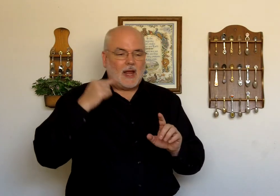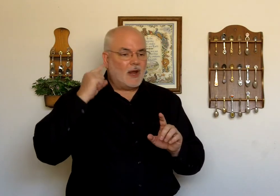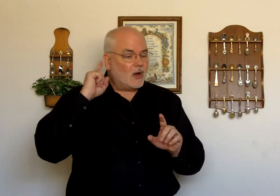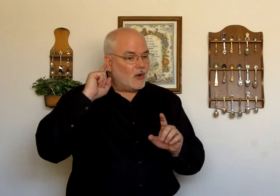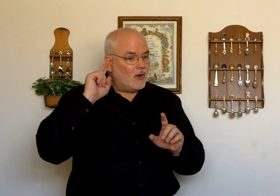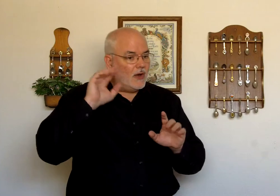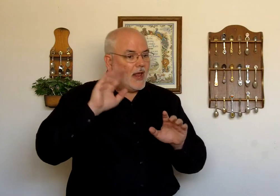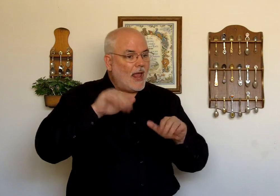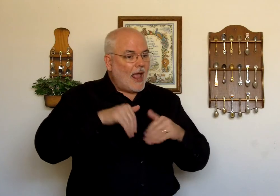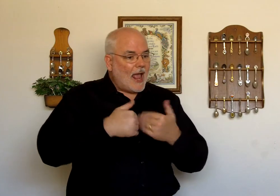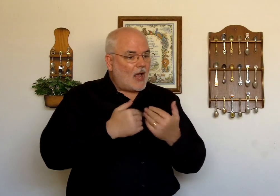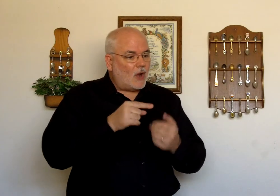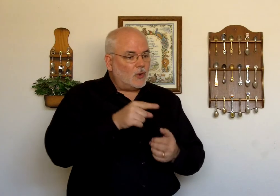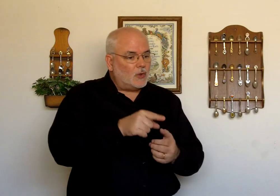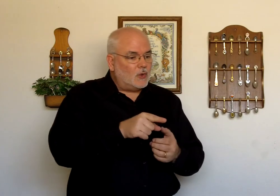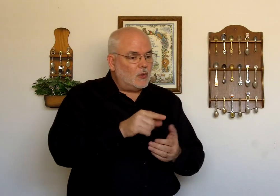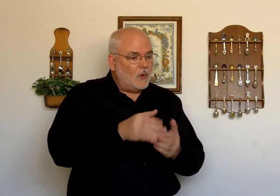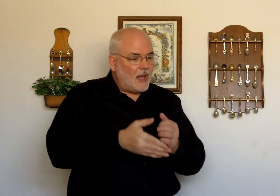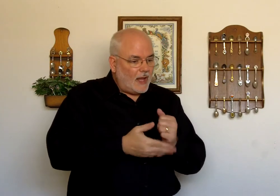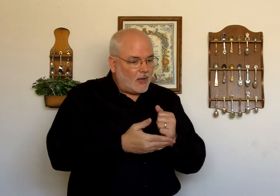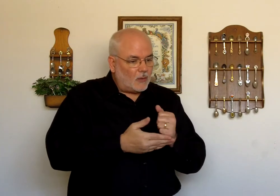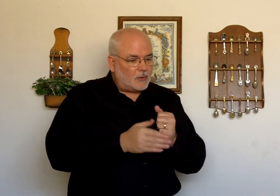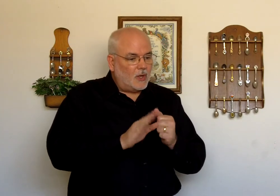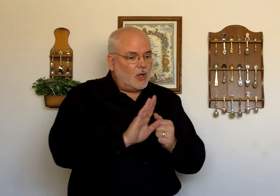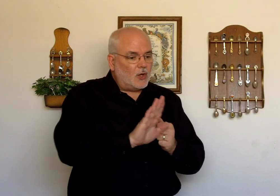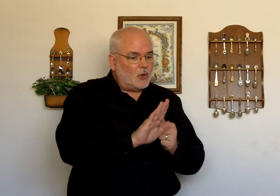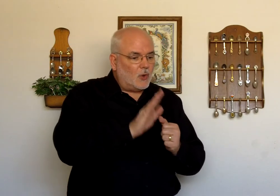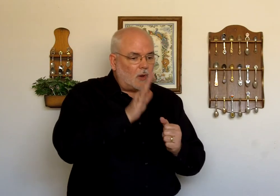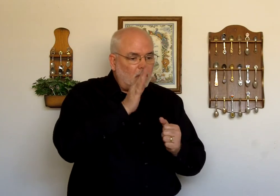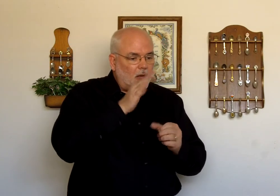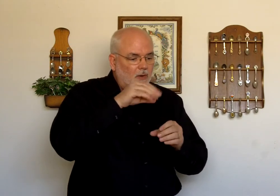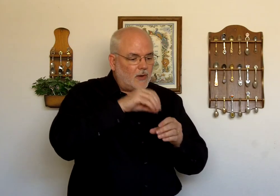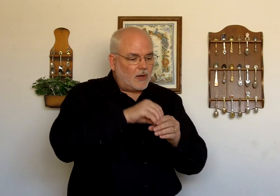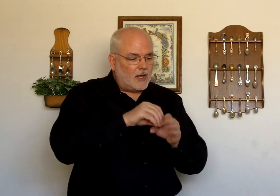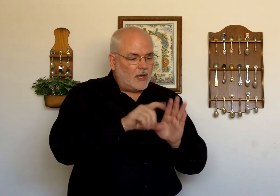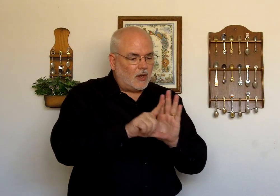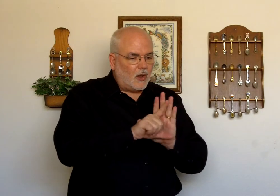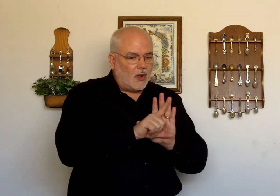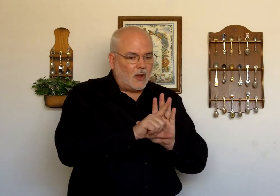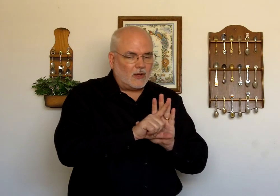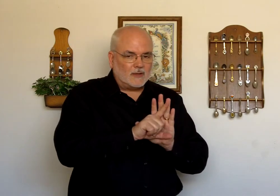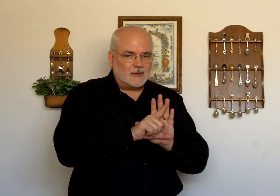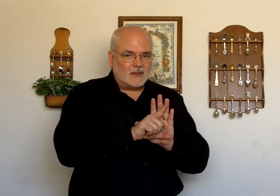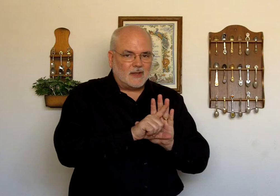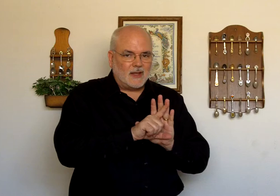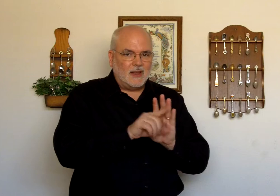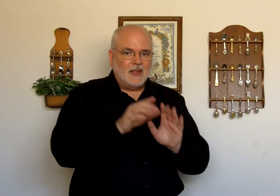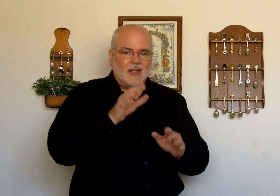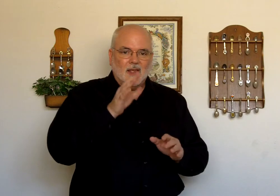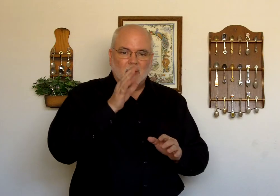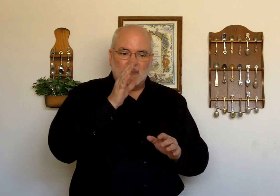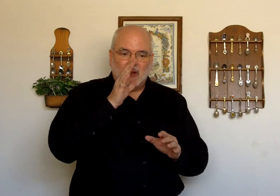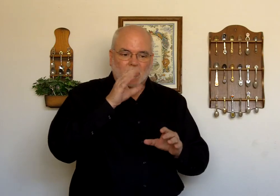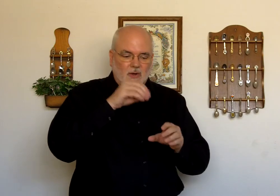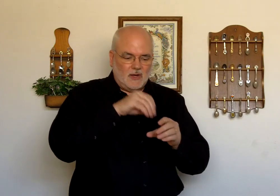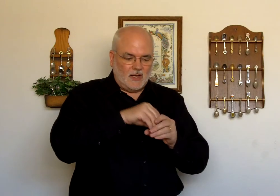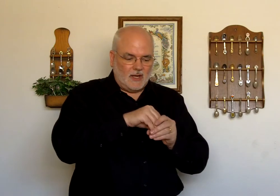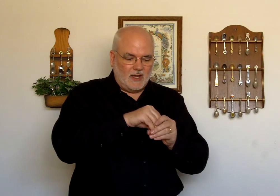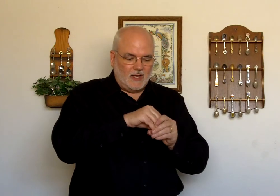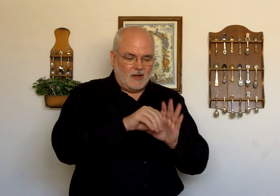I heard. How. You. Helped. Your. Mother. In law. Okay. Mother. In.